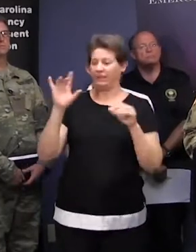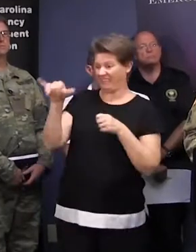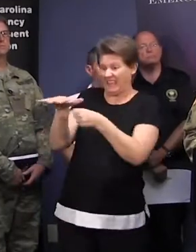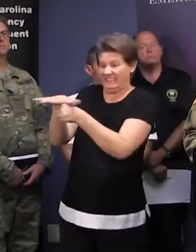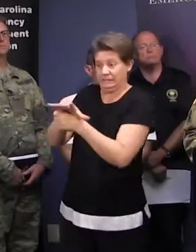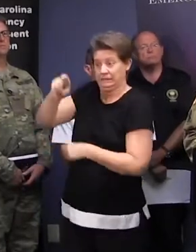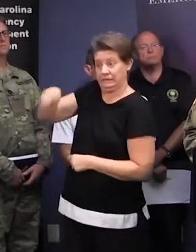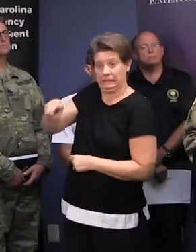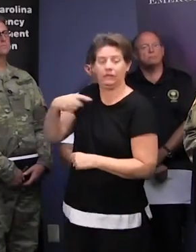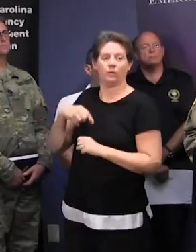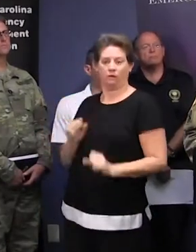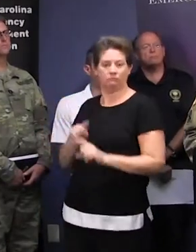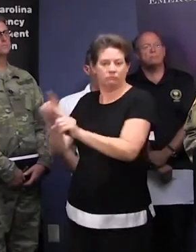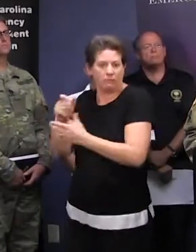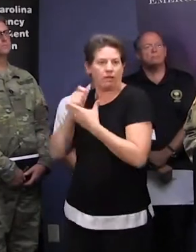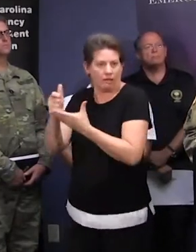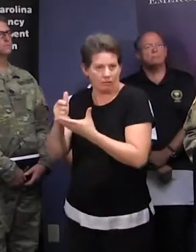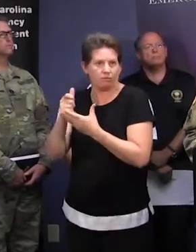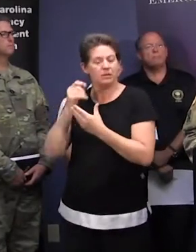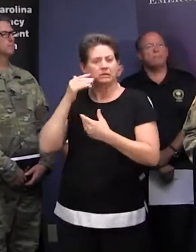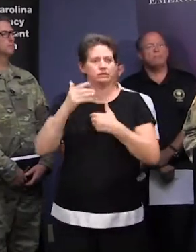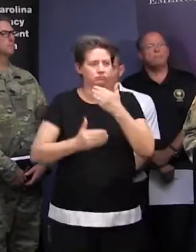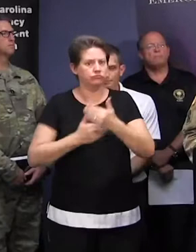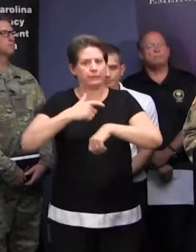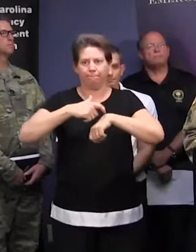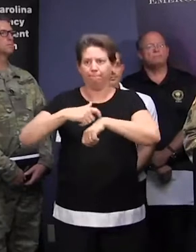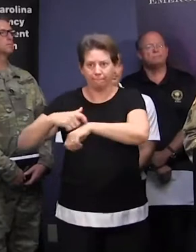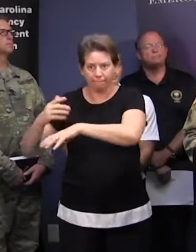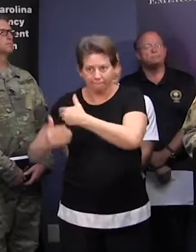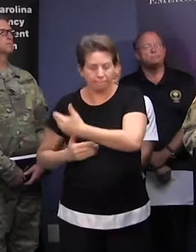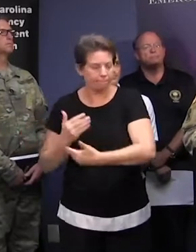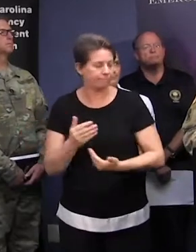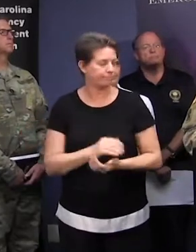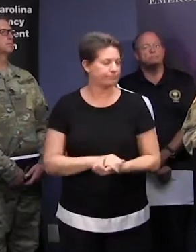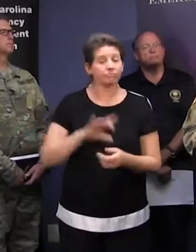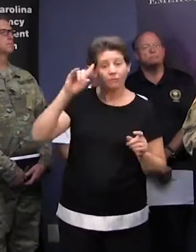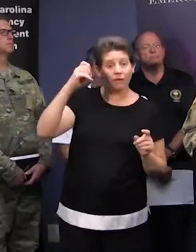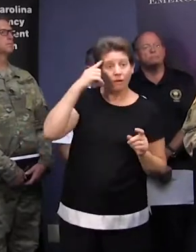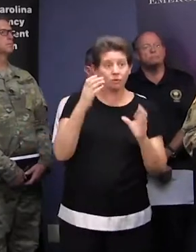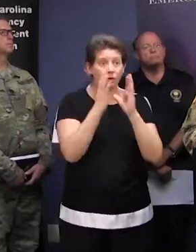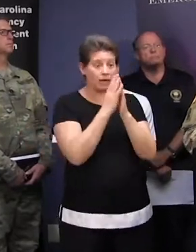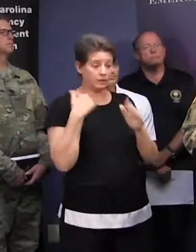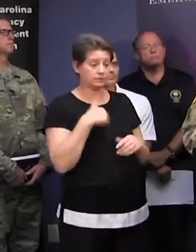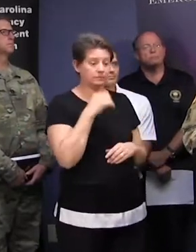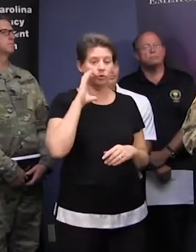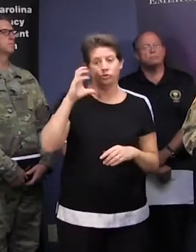areas as the storm progresses. The governor has asked us to have our chaplain